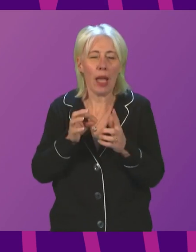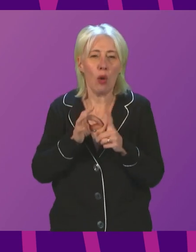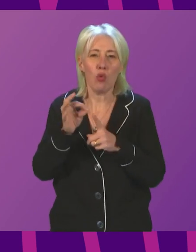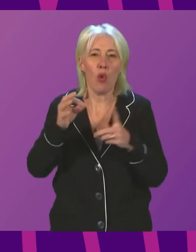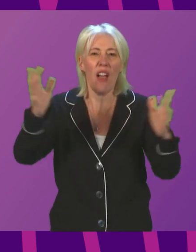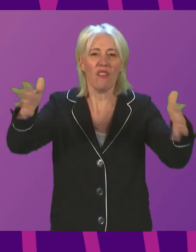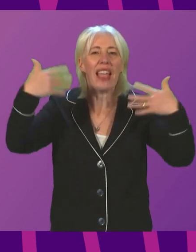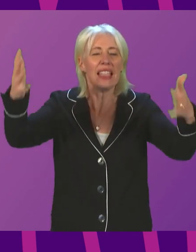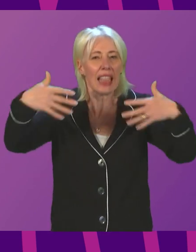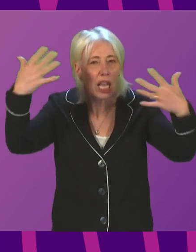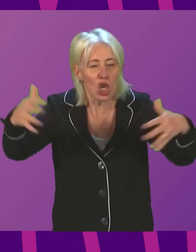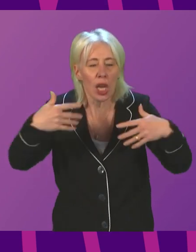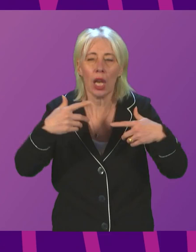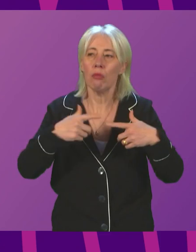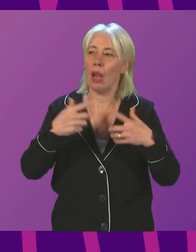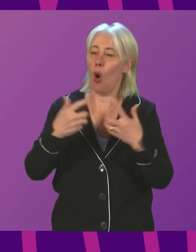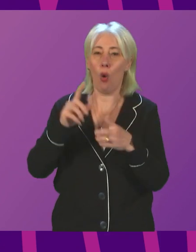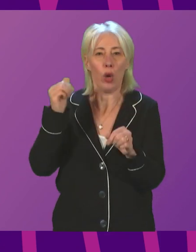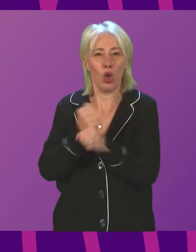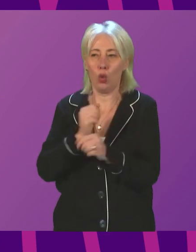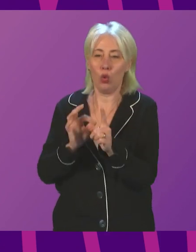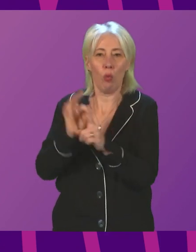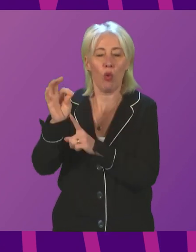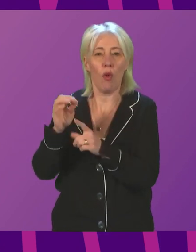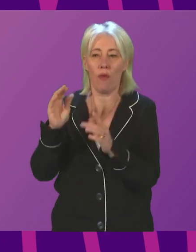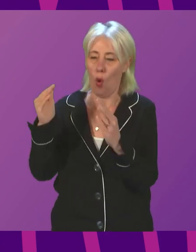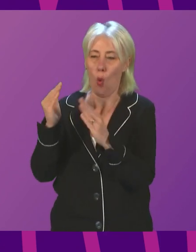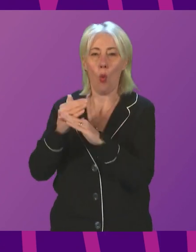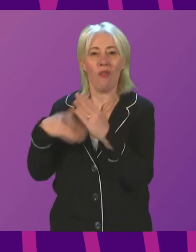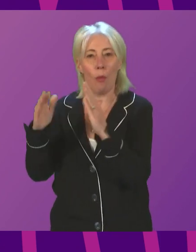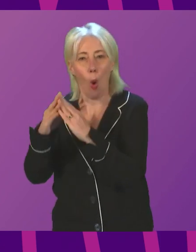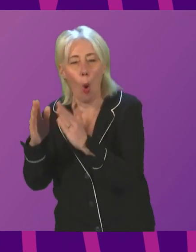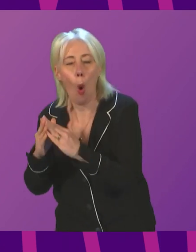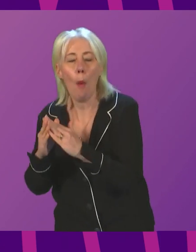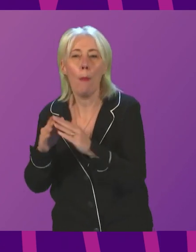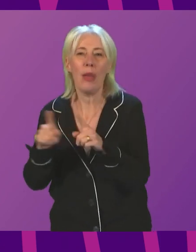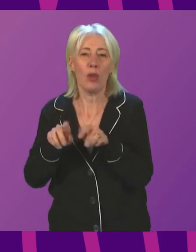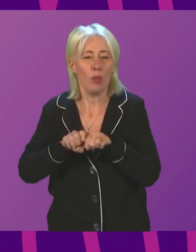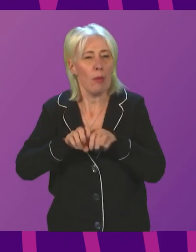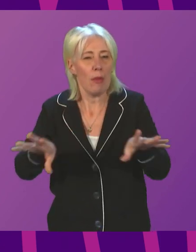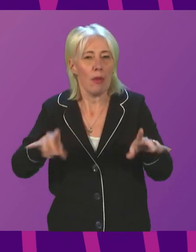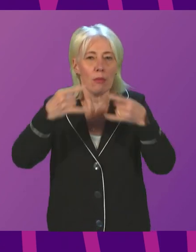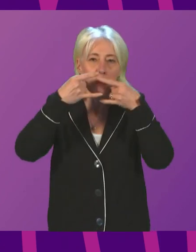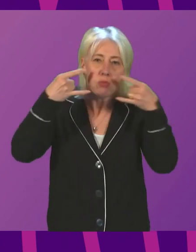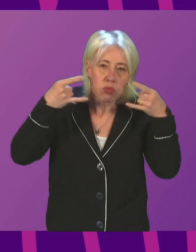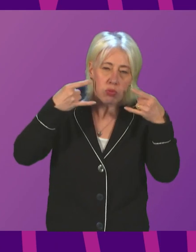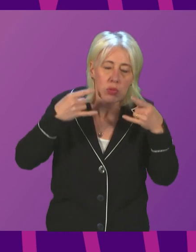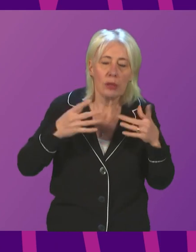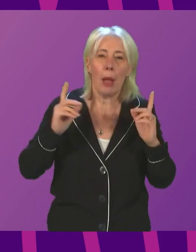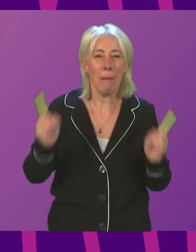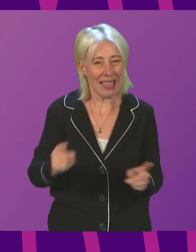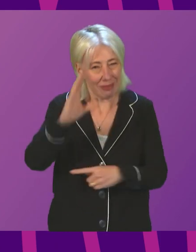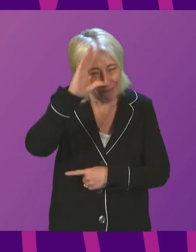what we could do to increase home working, and whether changes are needed to extend the use of face coverings. I would stress, though,